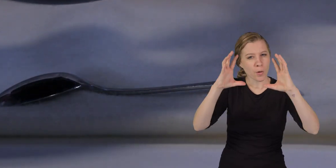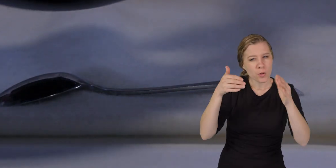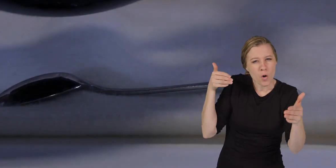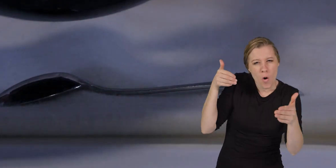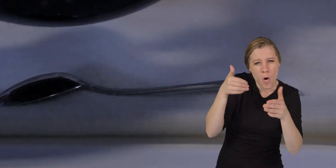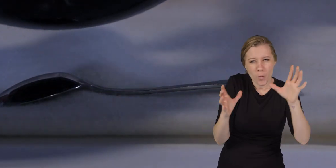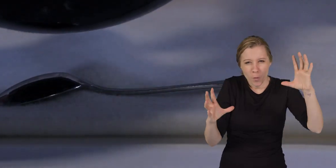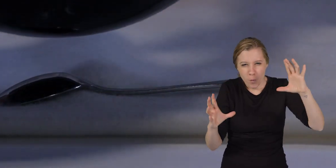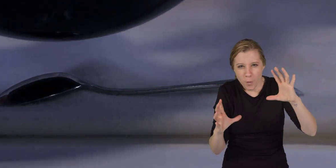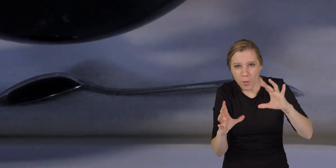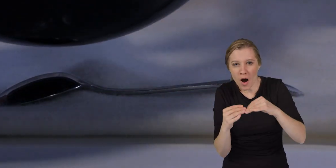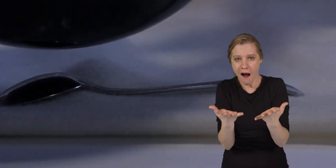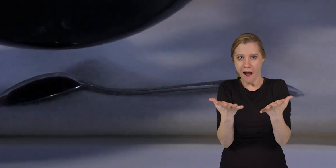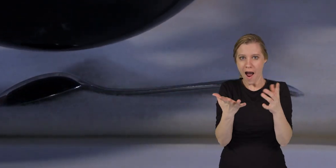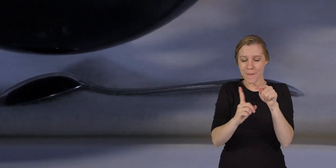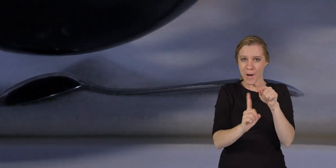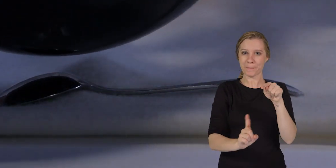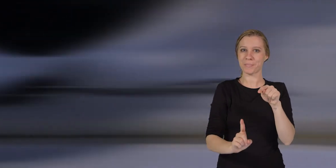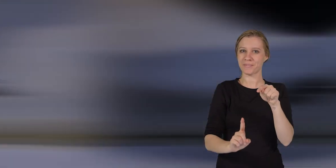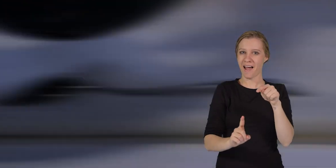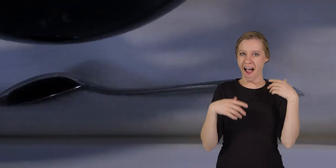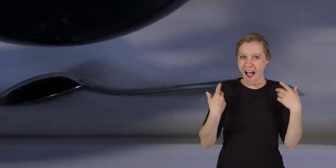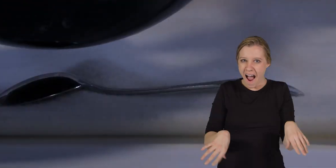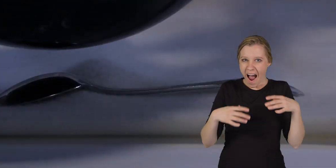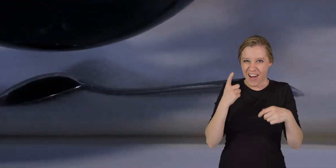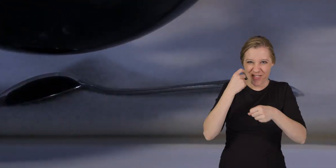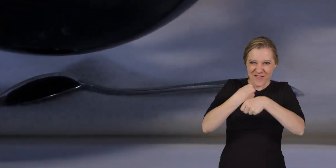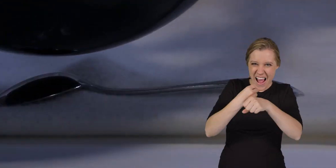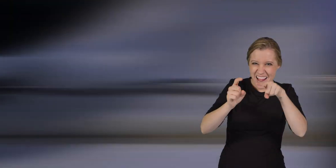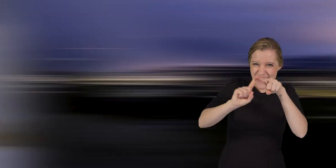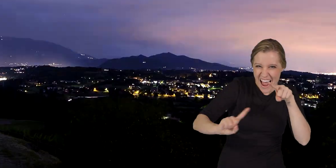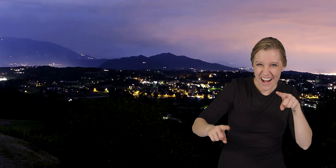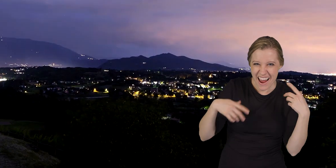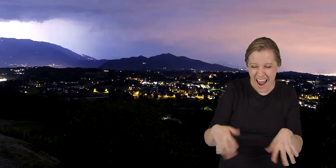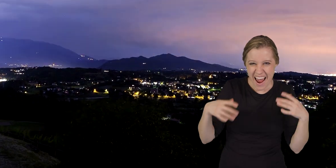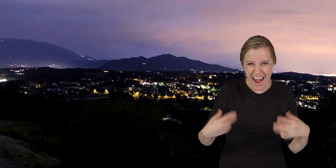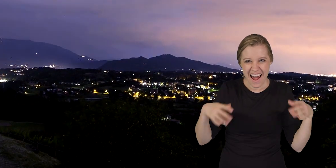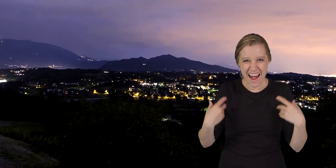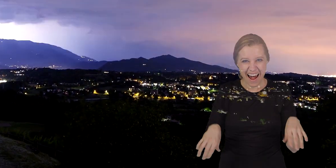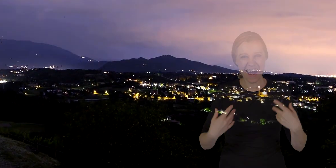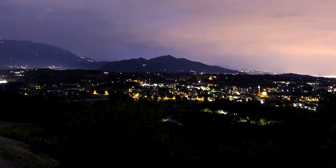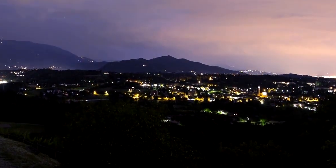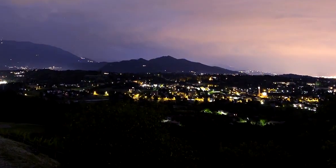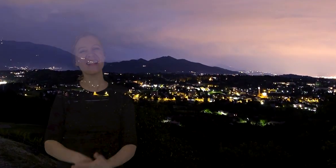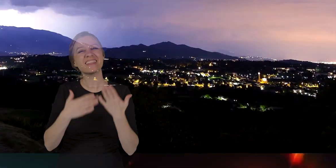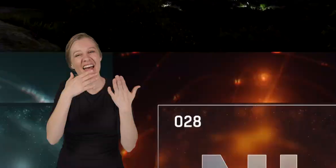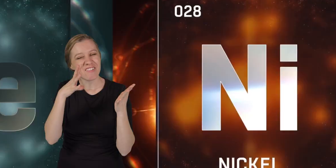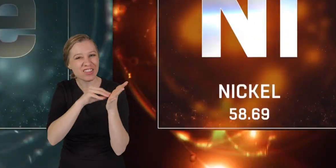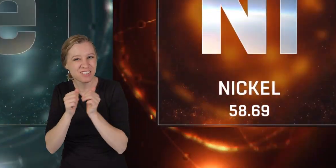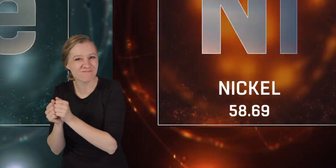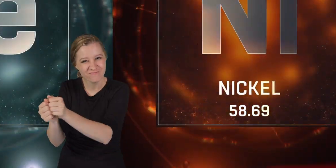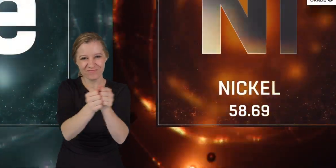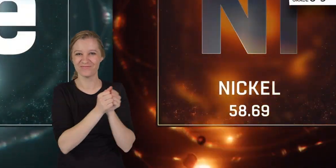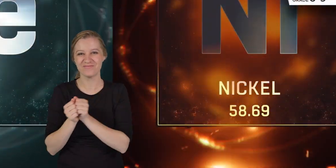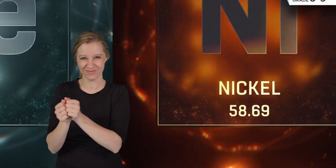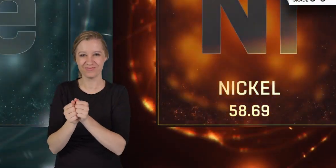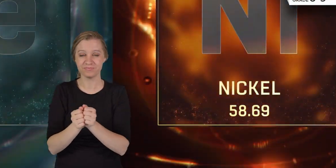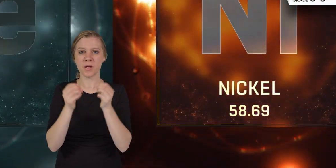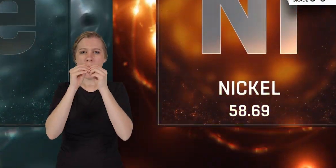it and voila we have just created lightning thanks for learning with us for more